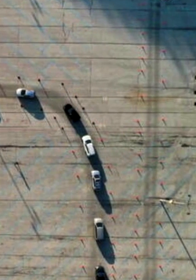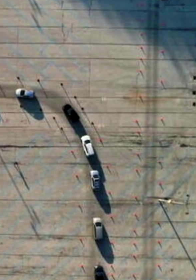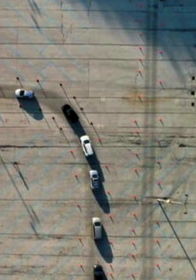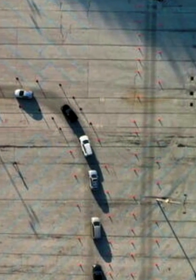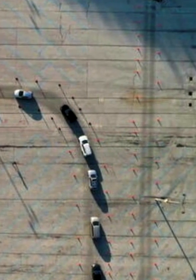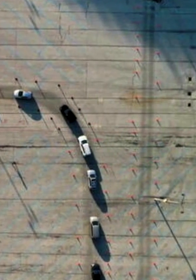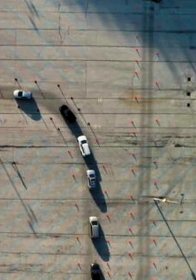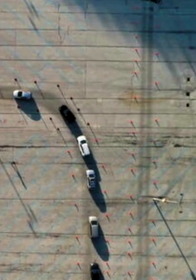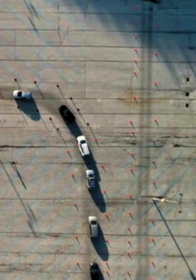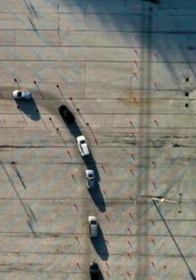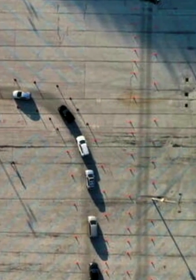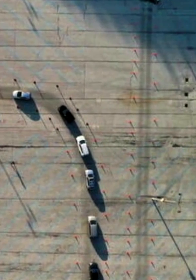and ohio